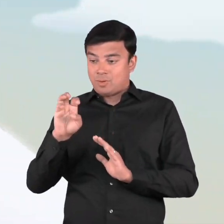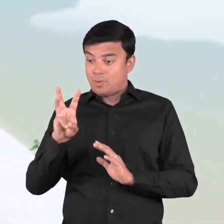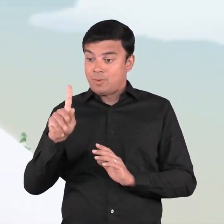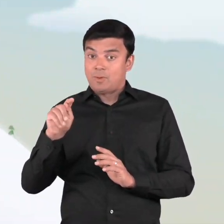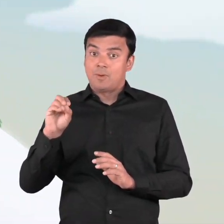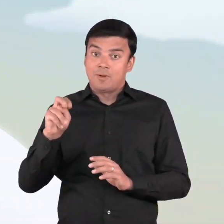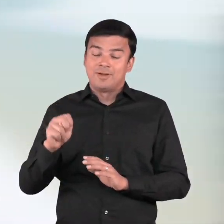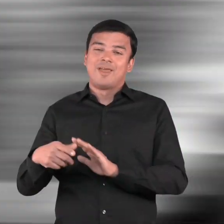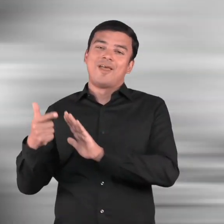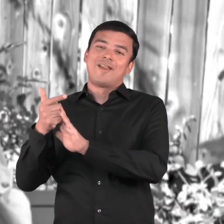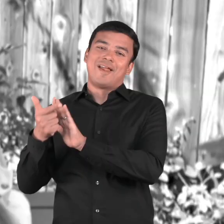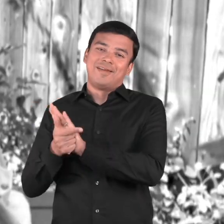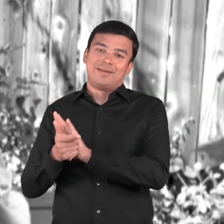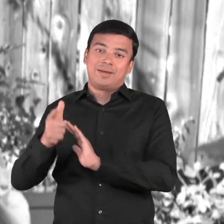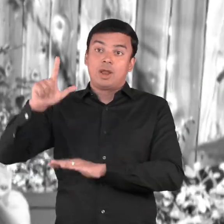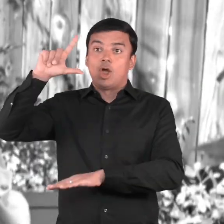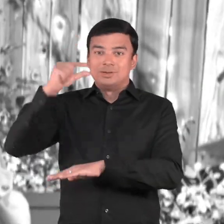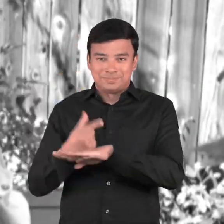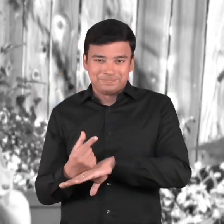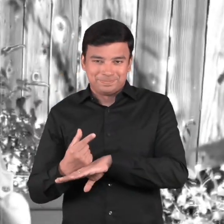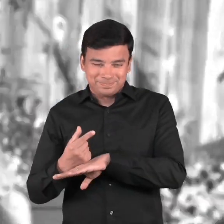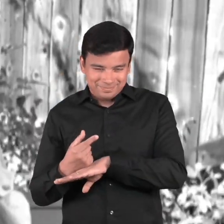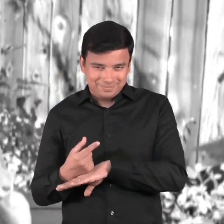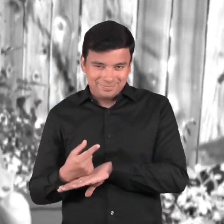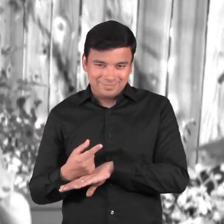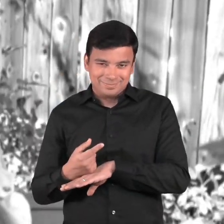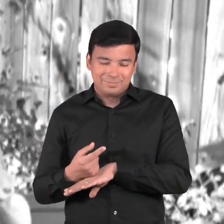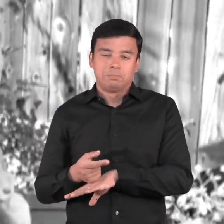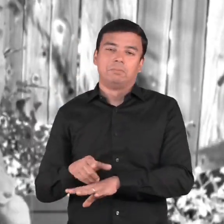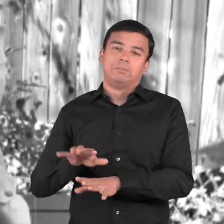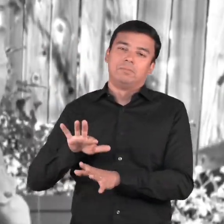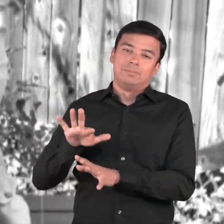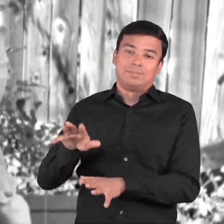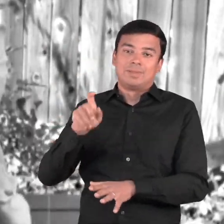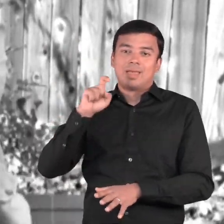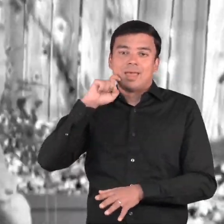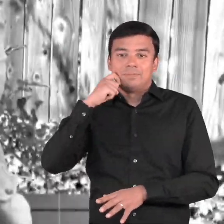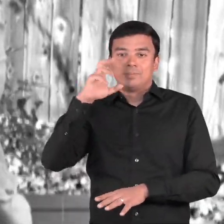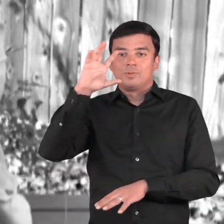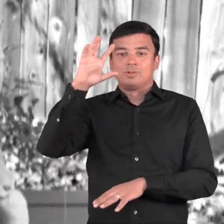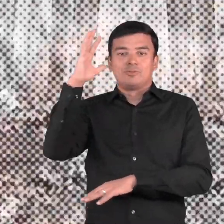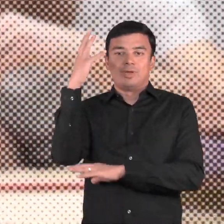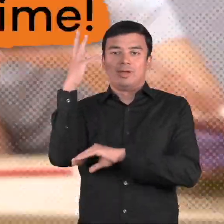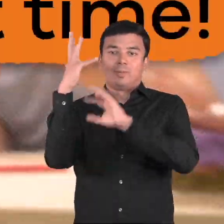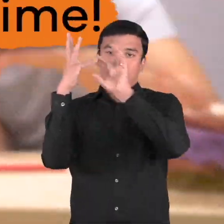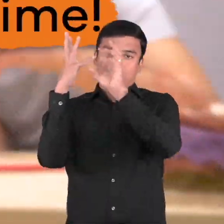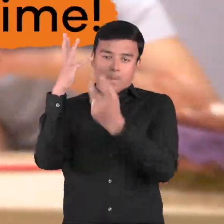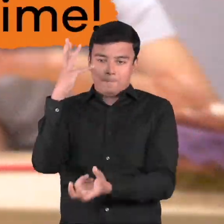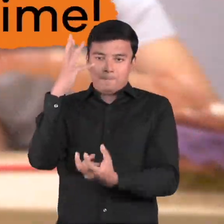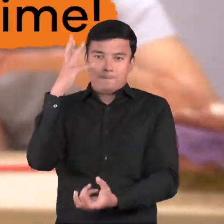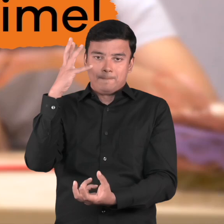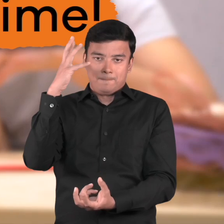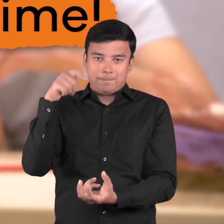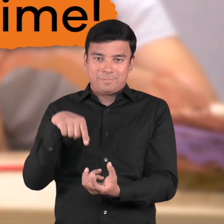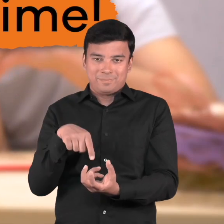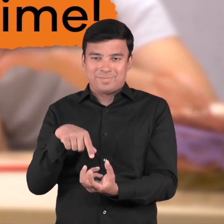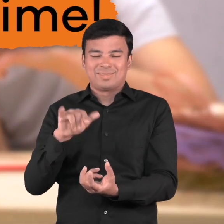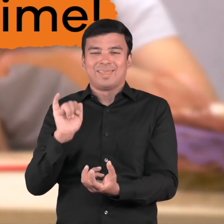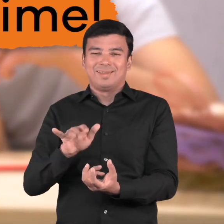rainbows might be a little more exciting than an apple falling from a tree. It is experiment time.